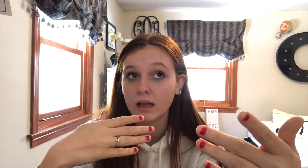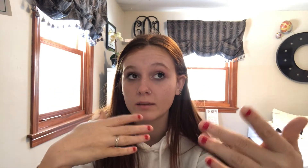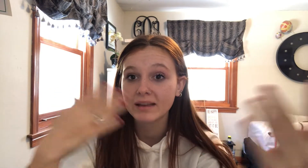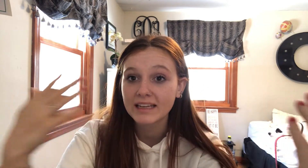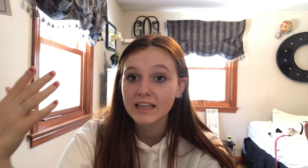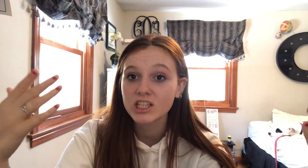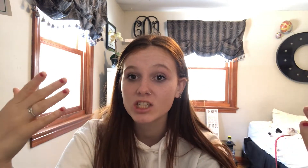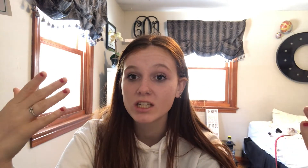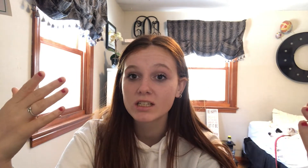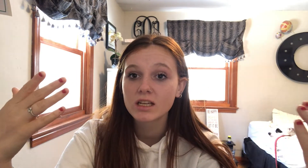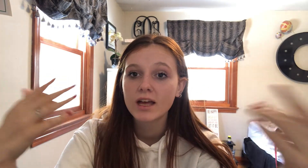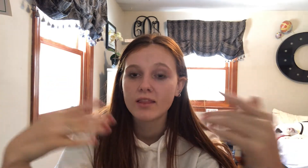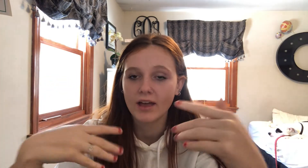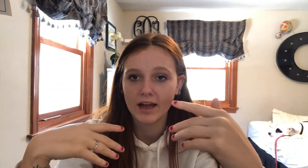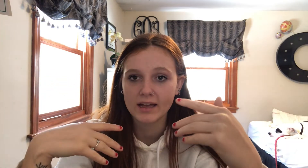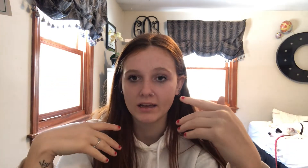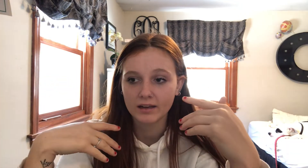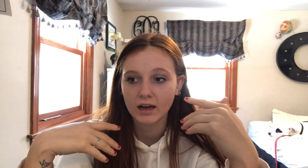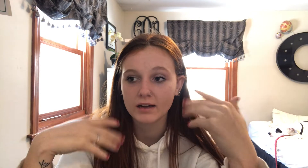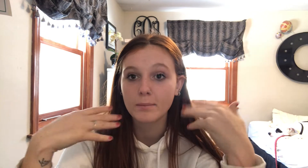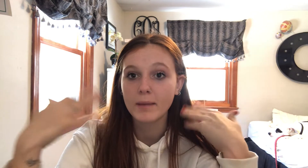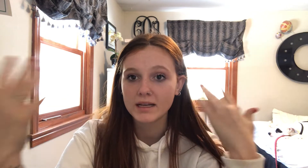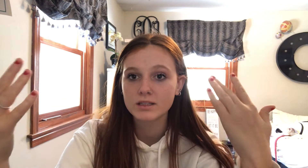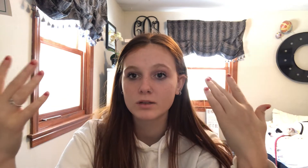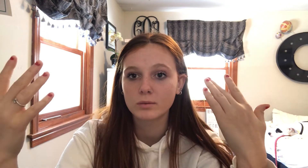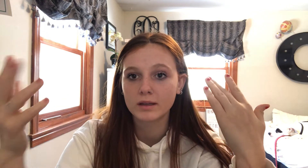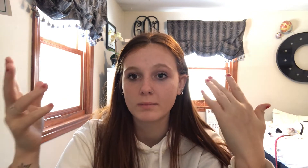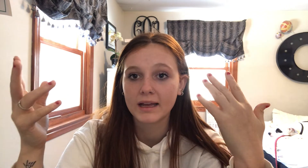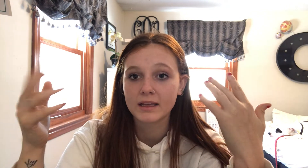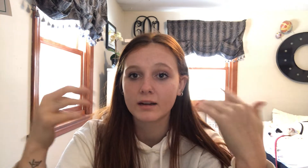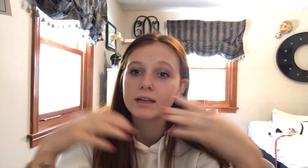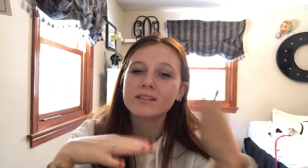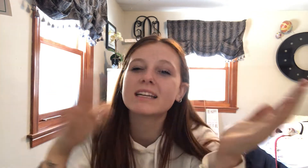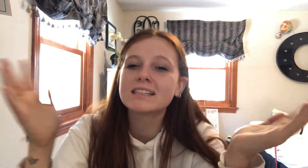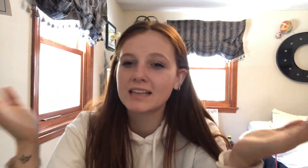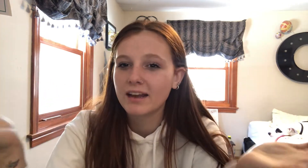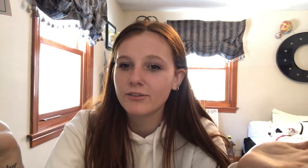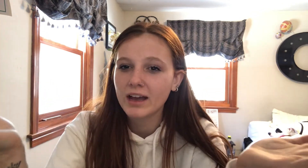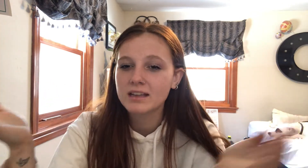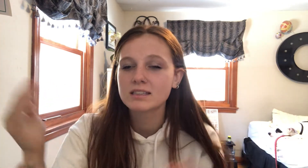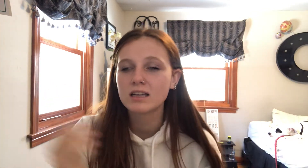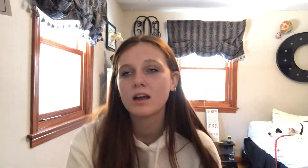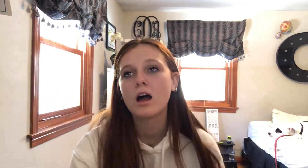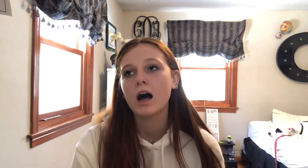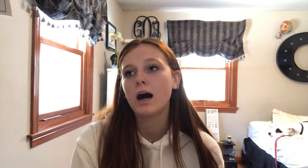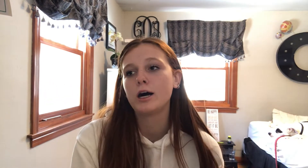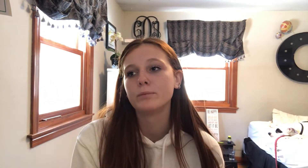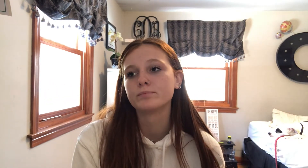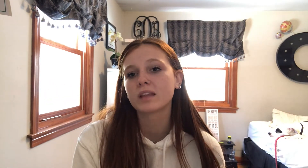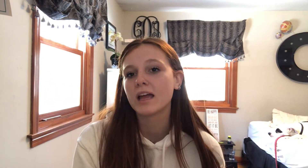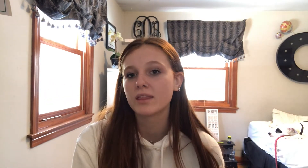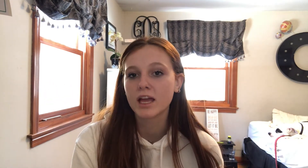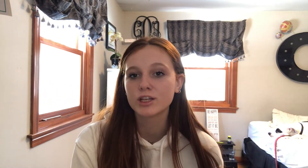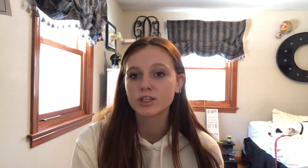the medication that it kind of messed with my hearing, was like a side effect. Um, and then just